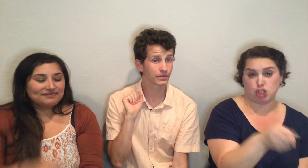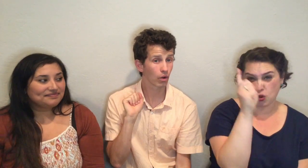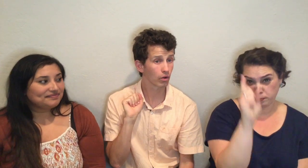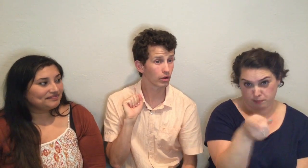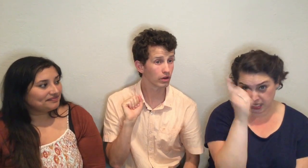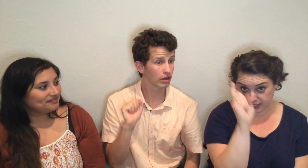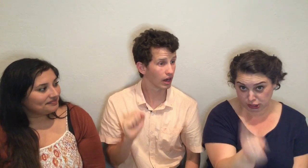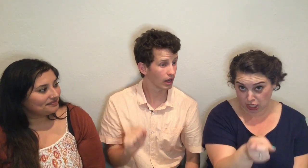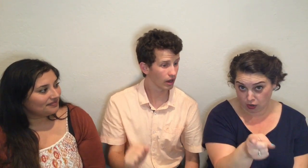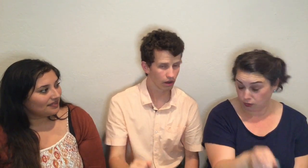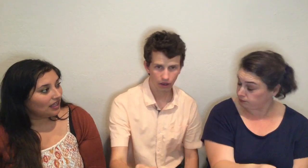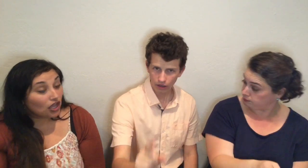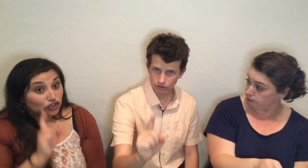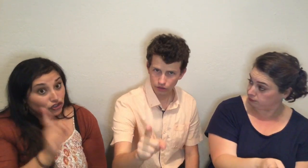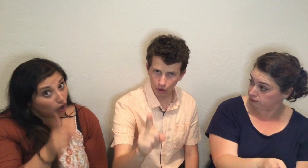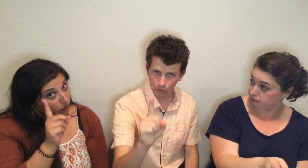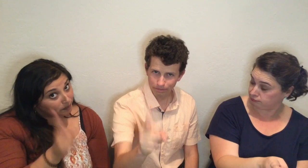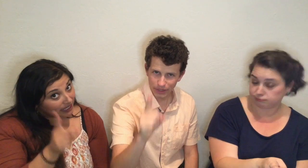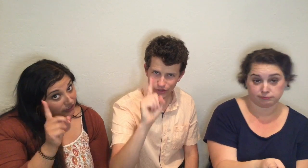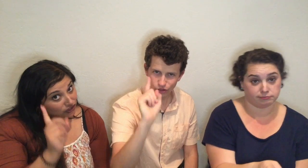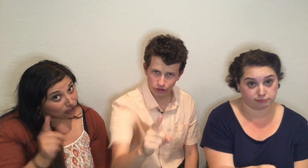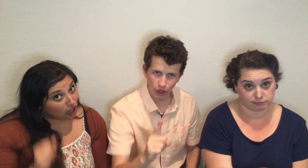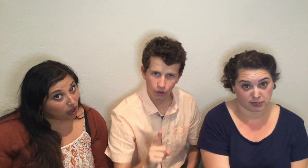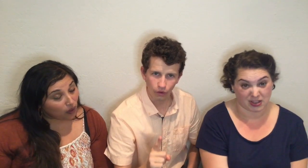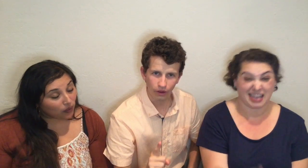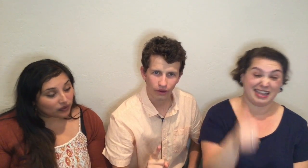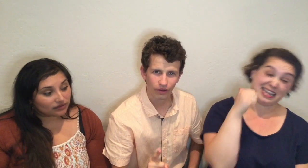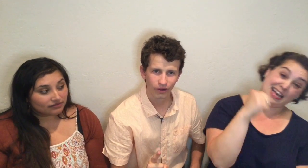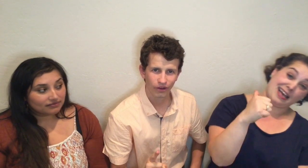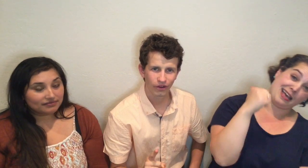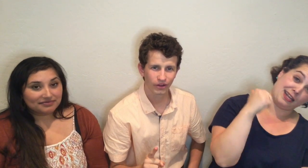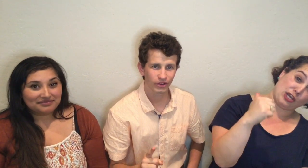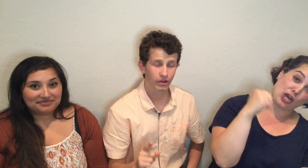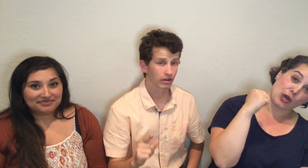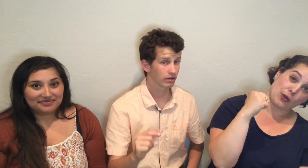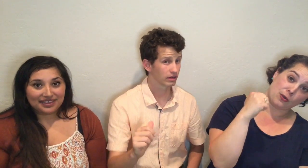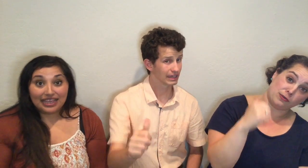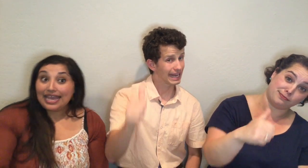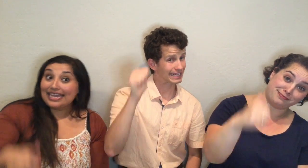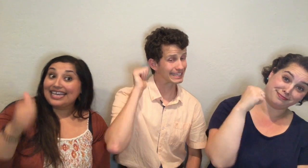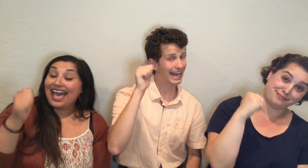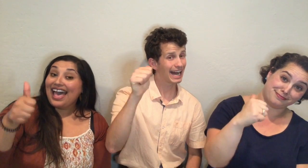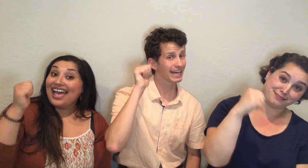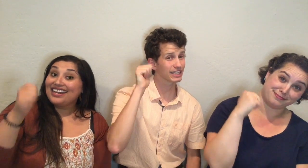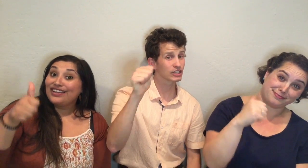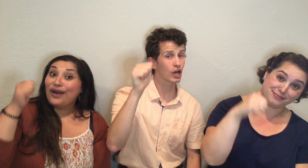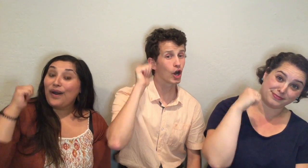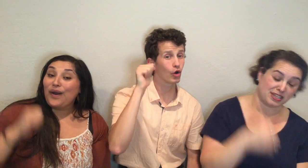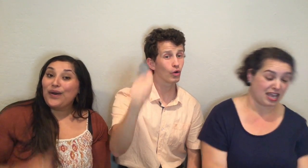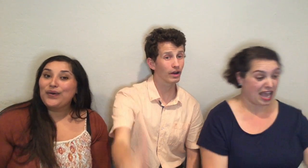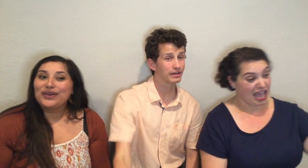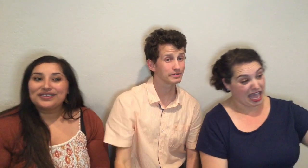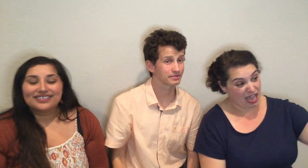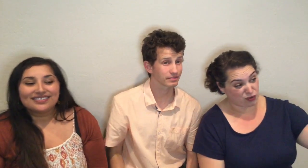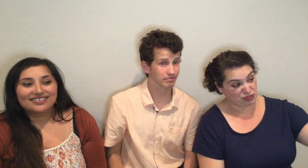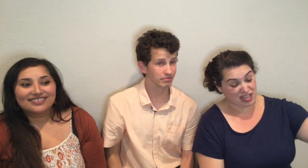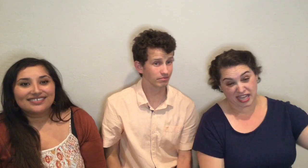don't be slow, don't be slow, gotta go, gotta go, out that